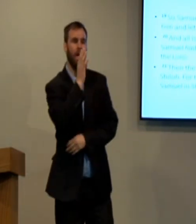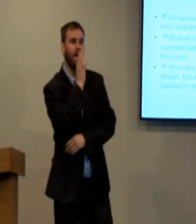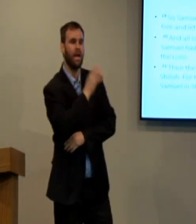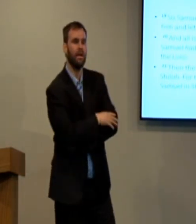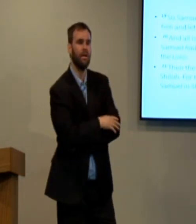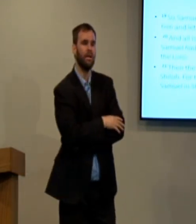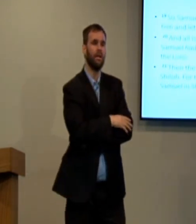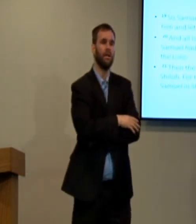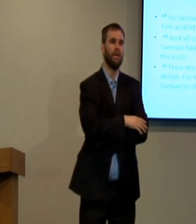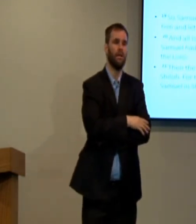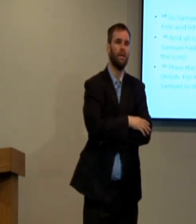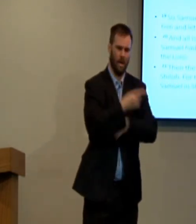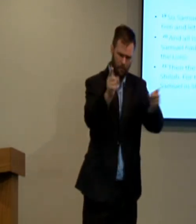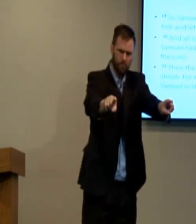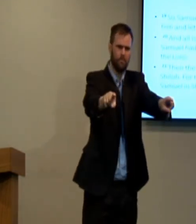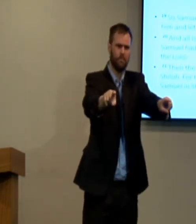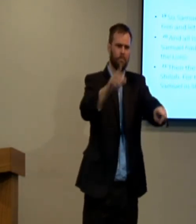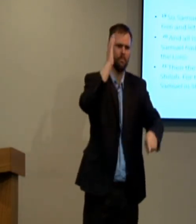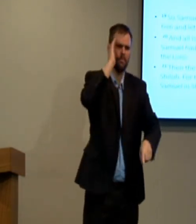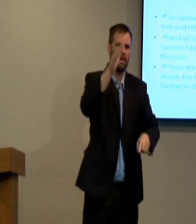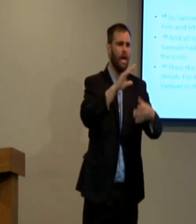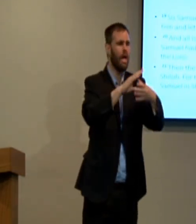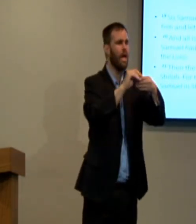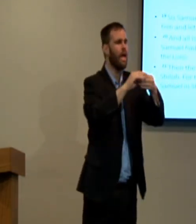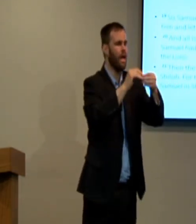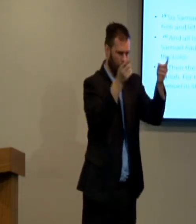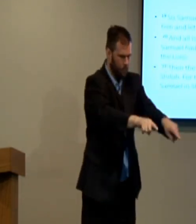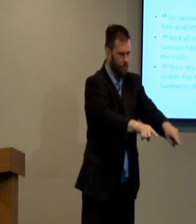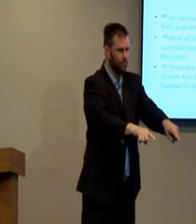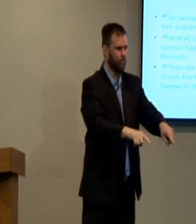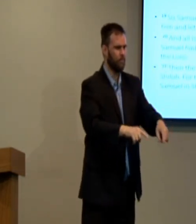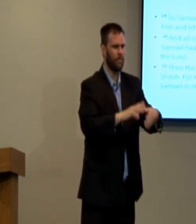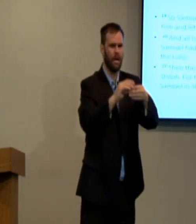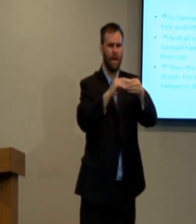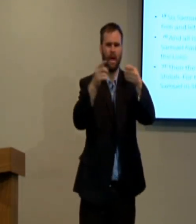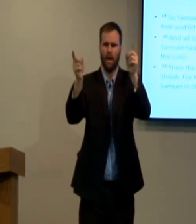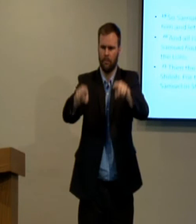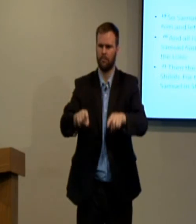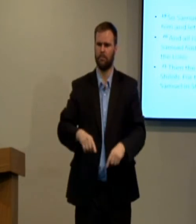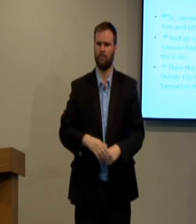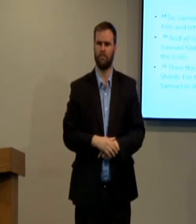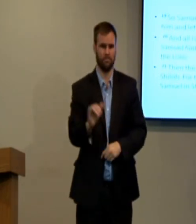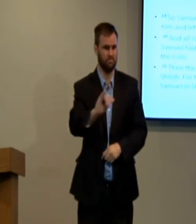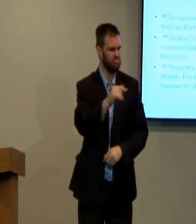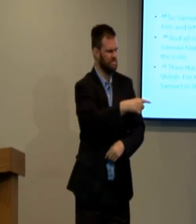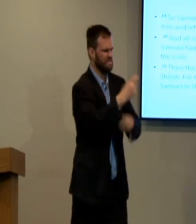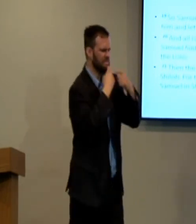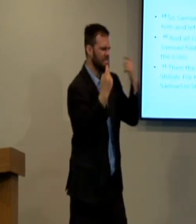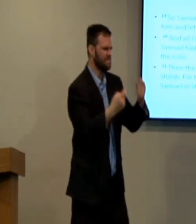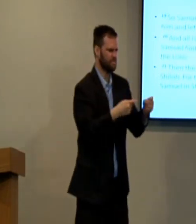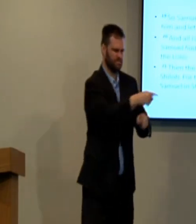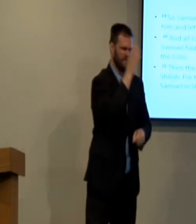That means everything that God spoke happened. It certainly happened. All of it.